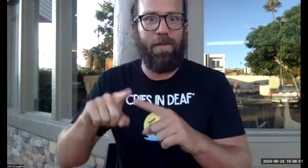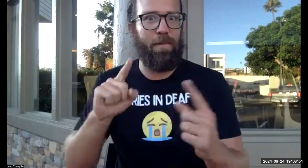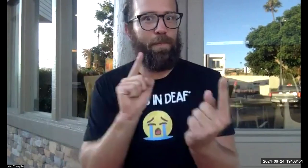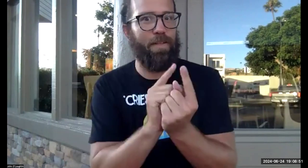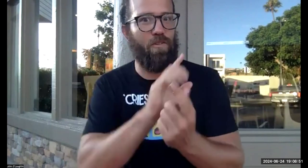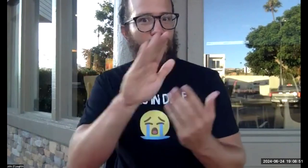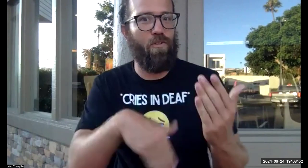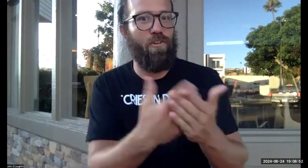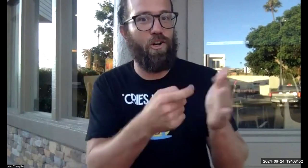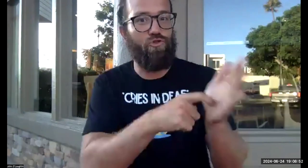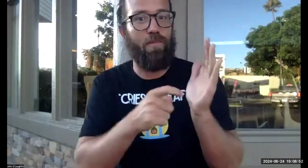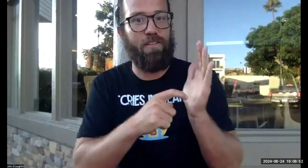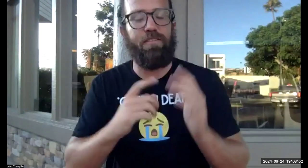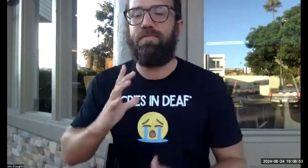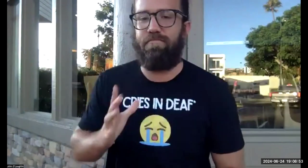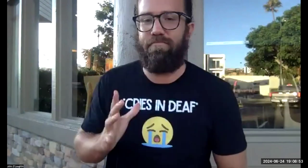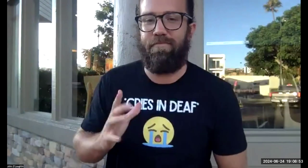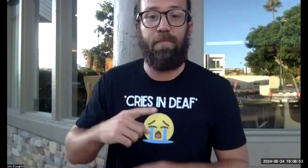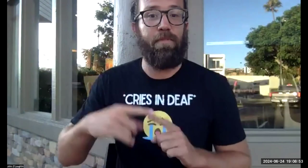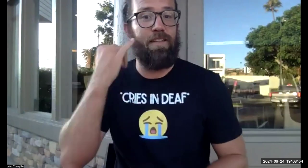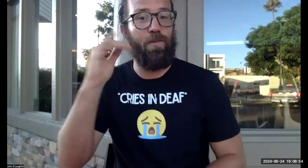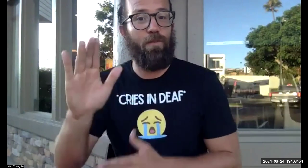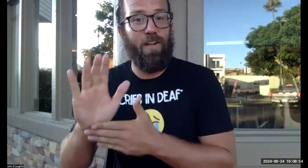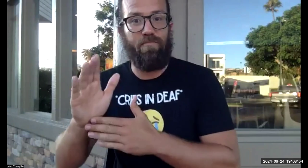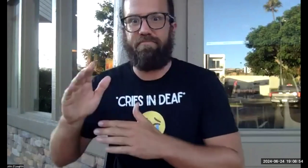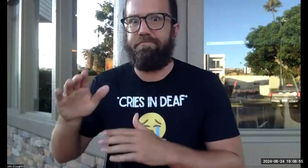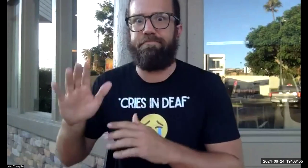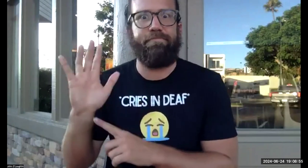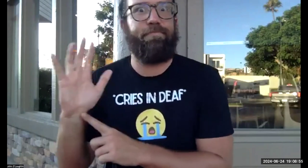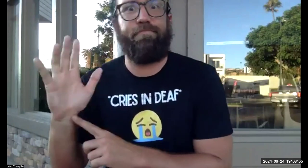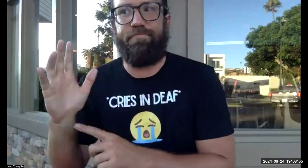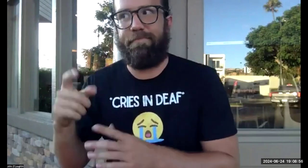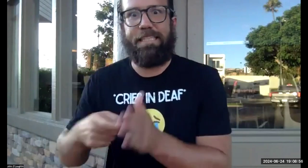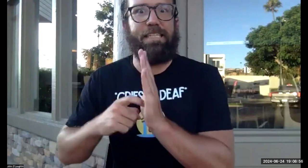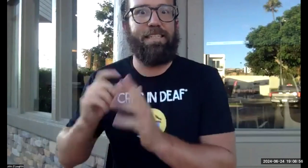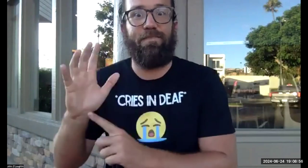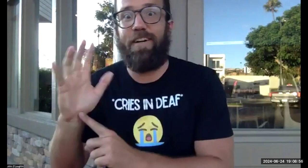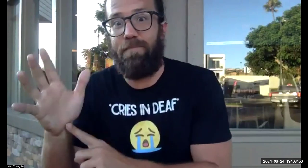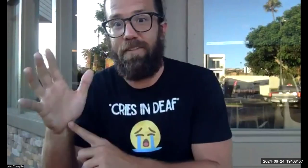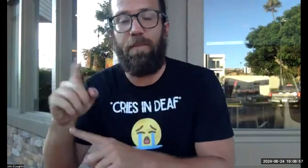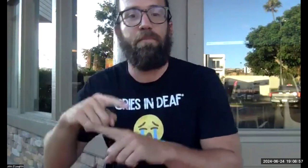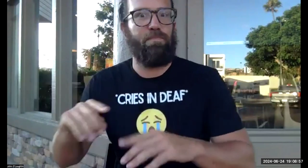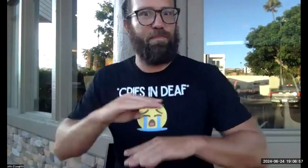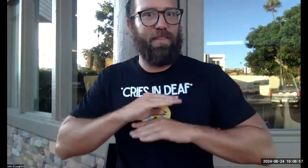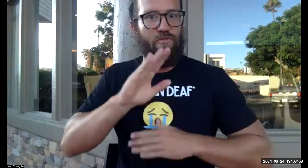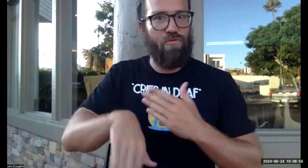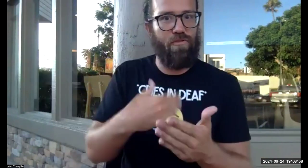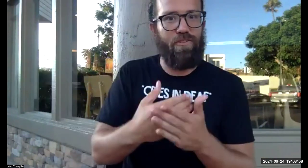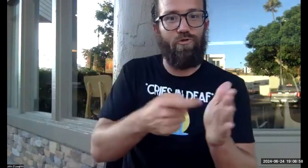If your video is one minute, um, and you meet all the requirements. Great. You'll be, if you're, you know, if your